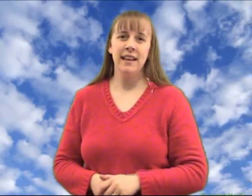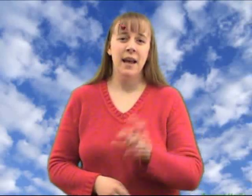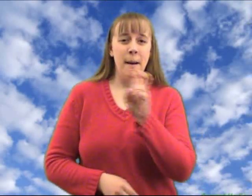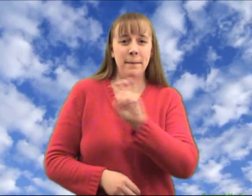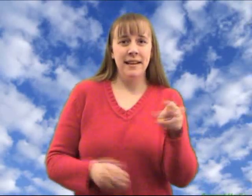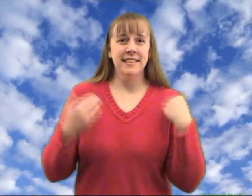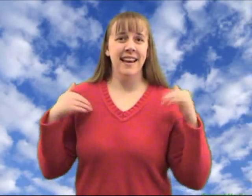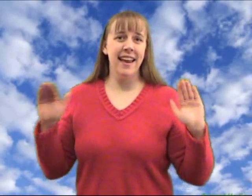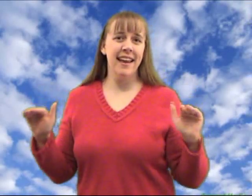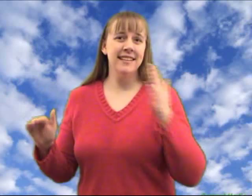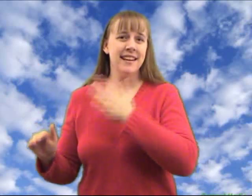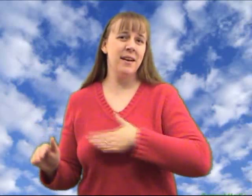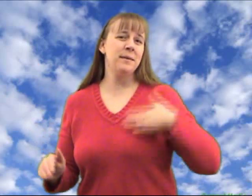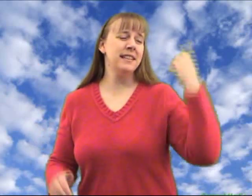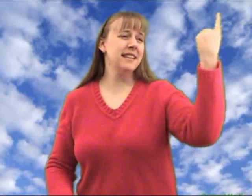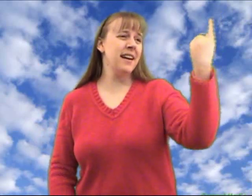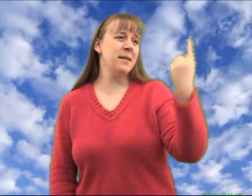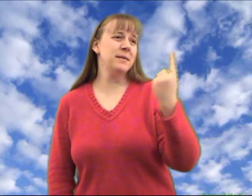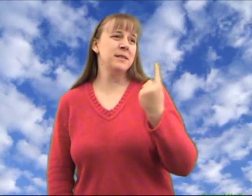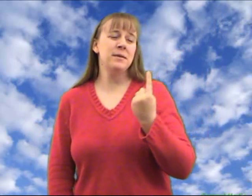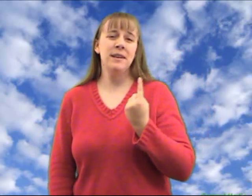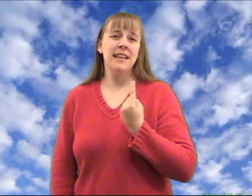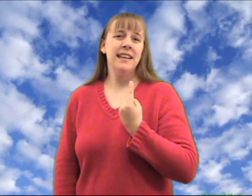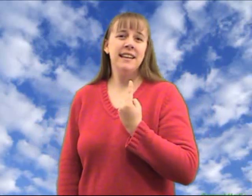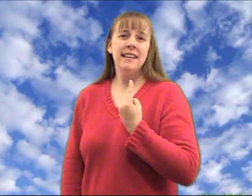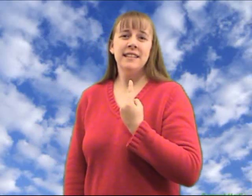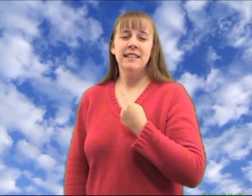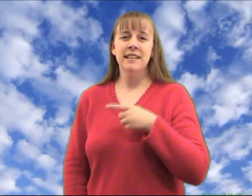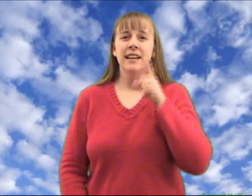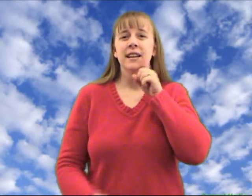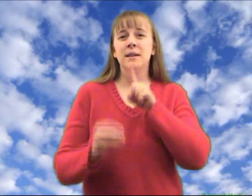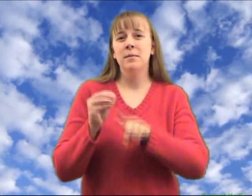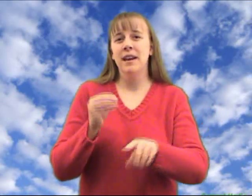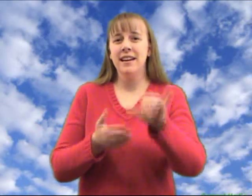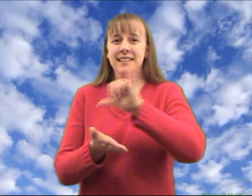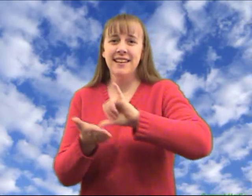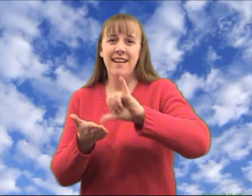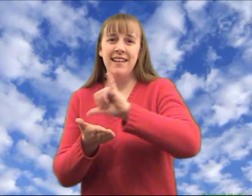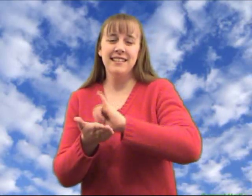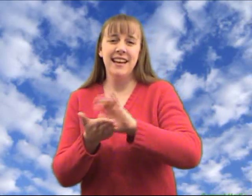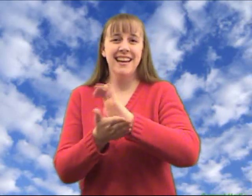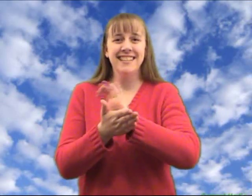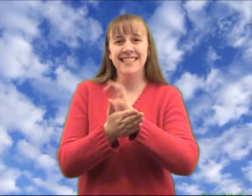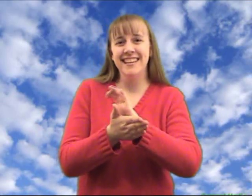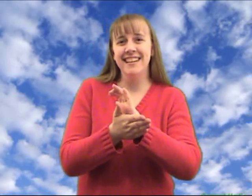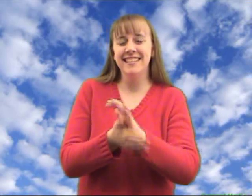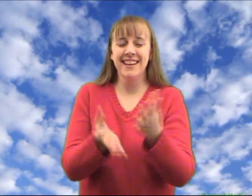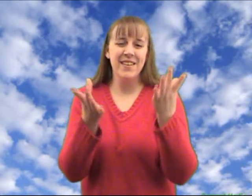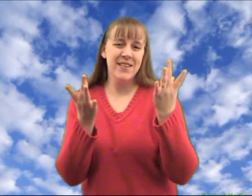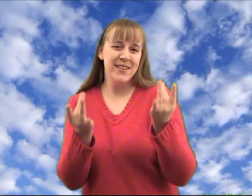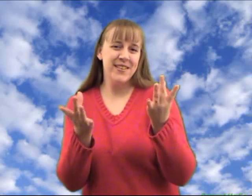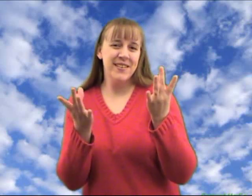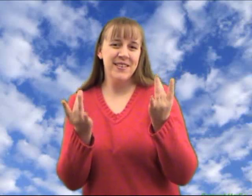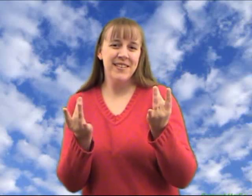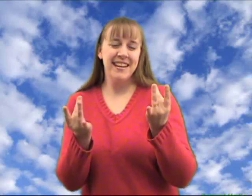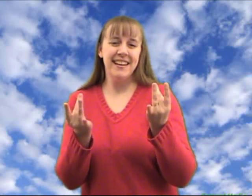Pizza Angel, please come to me. Tomato sauce and cheese, so gooey.